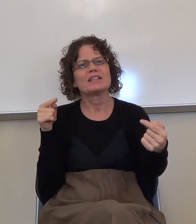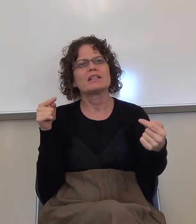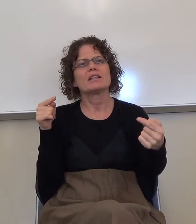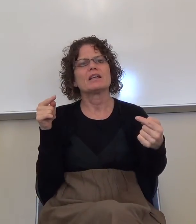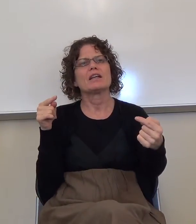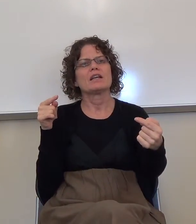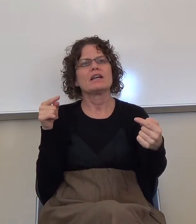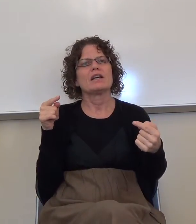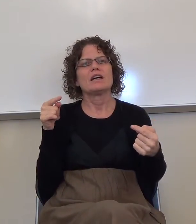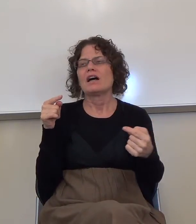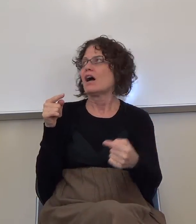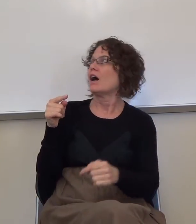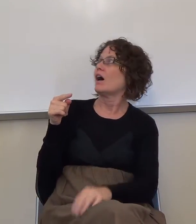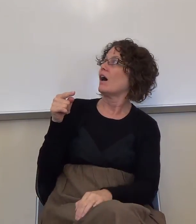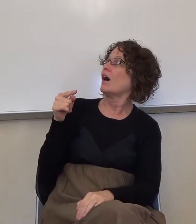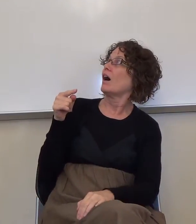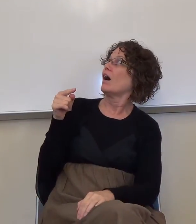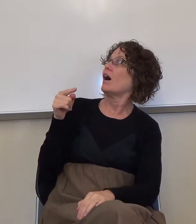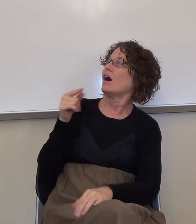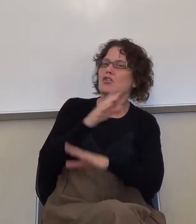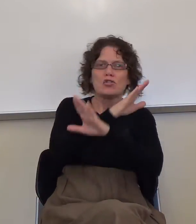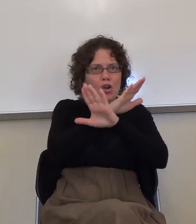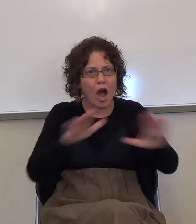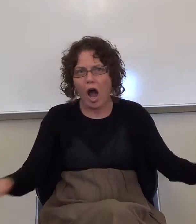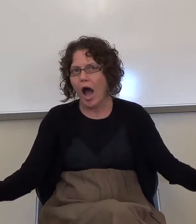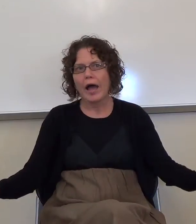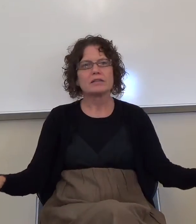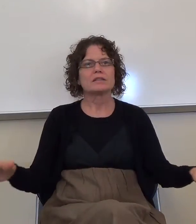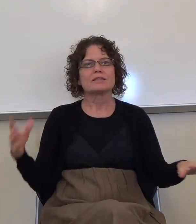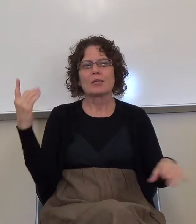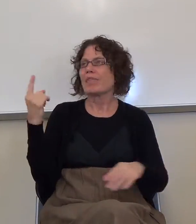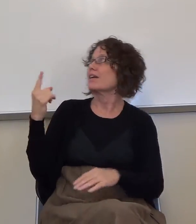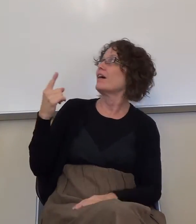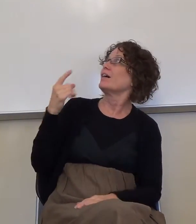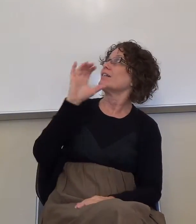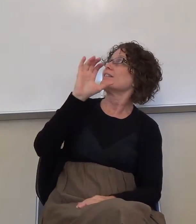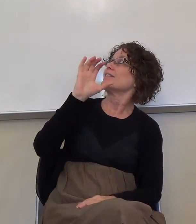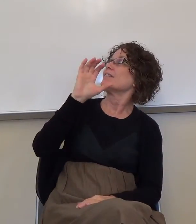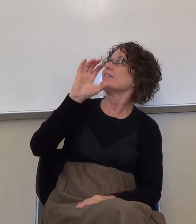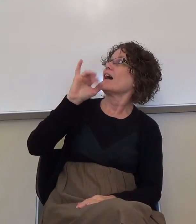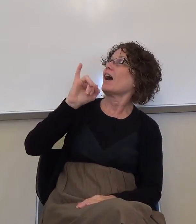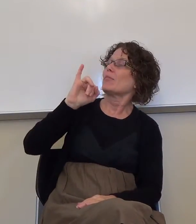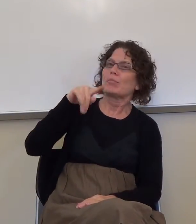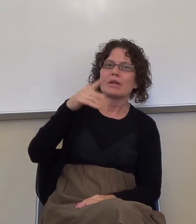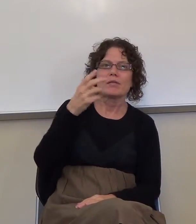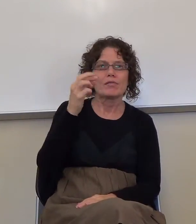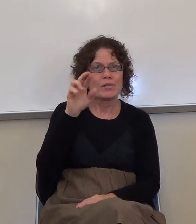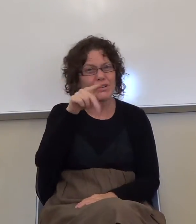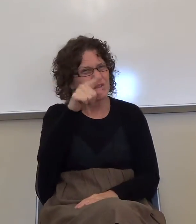or not. What is this word? C-I-P-H-E-R. Has anyone ever heard that?